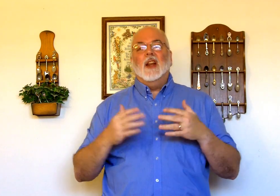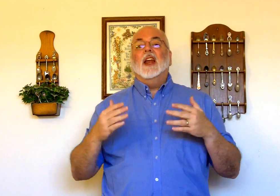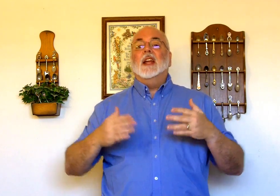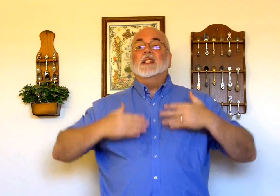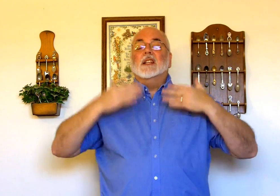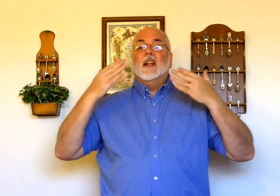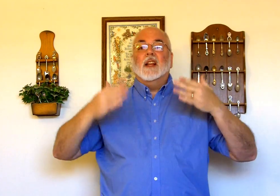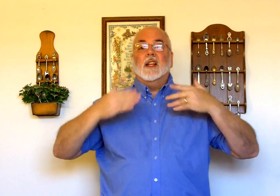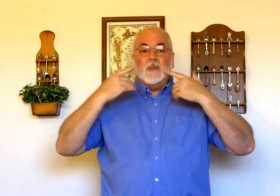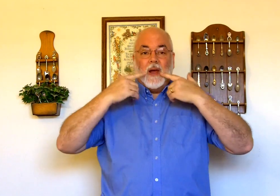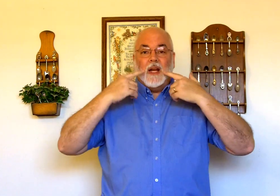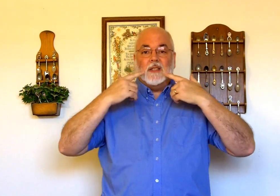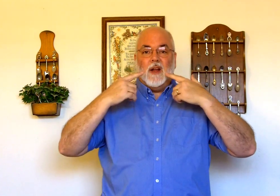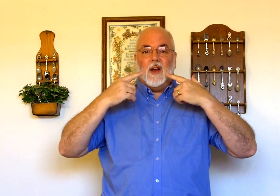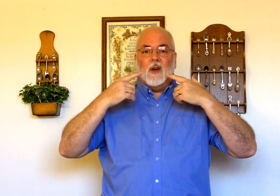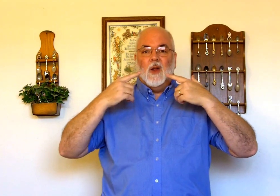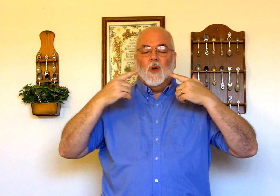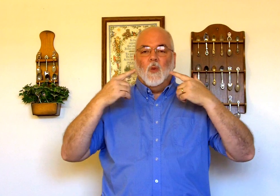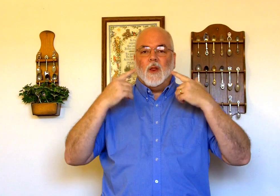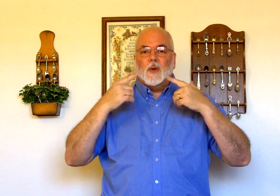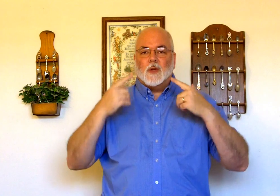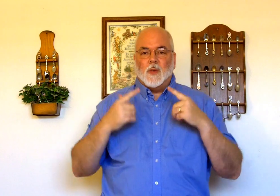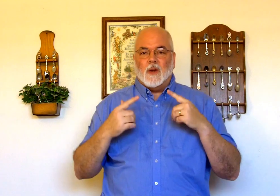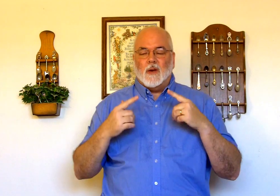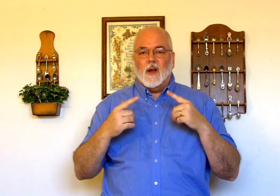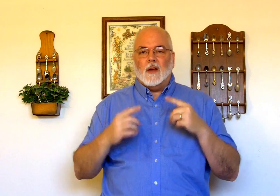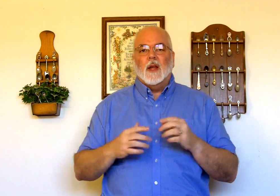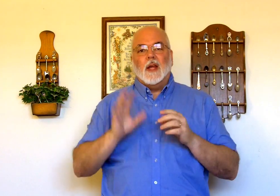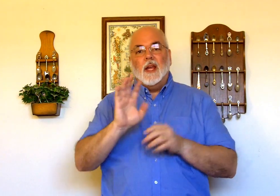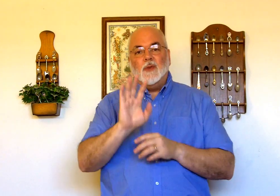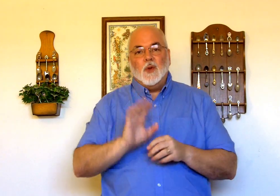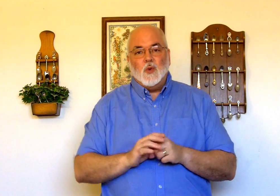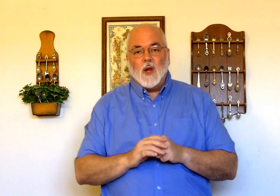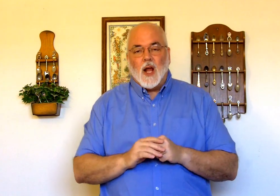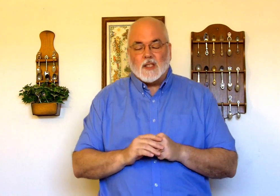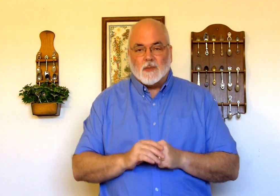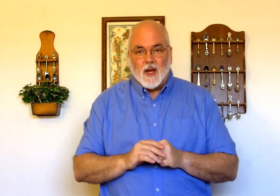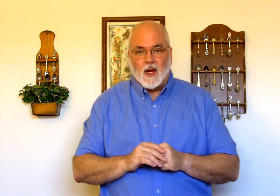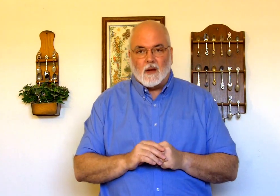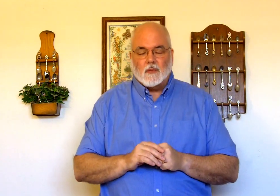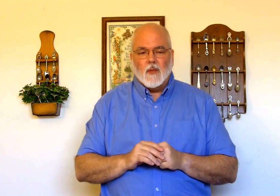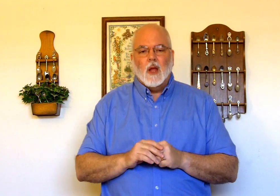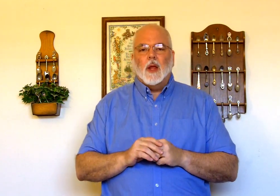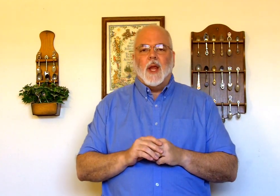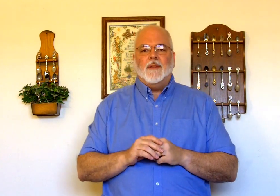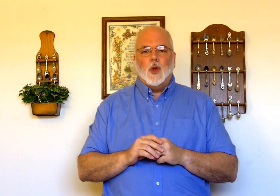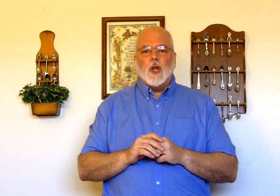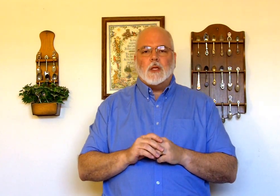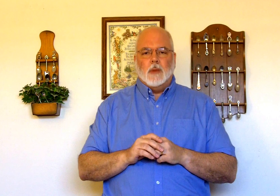it's the smile is there whether it's real or not. If you do not smile if you just be